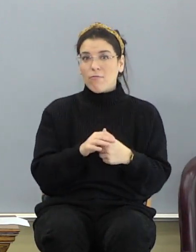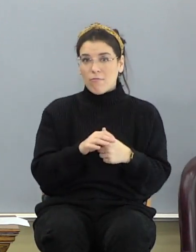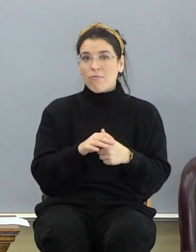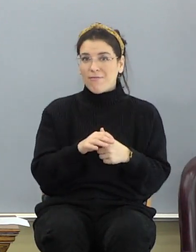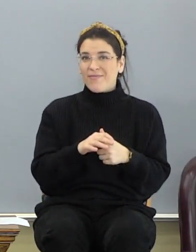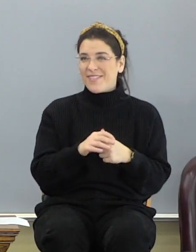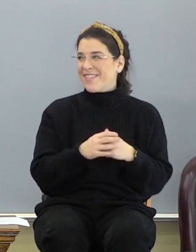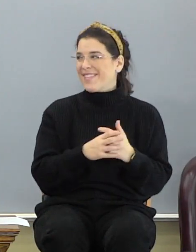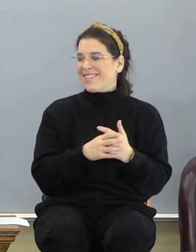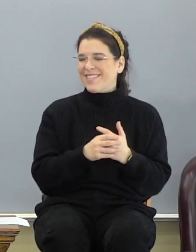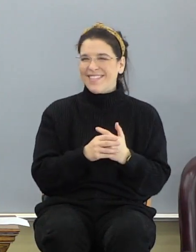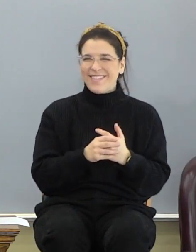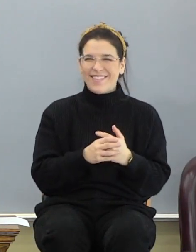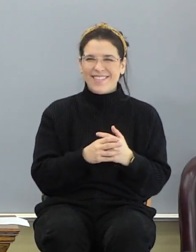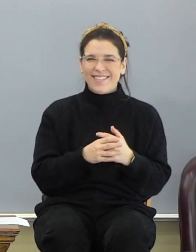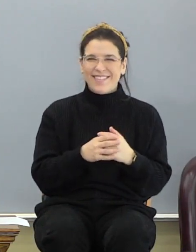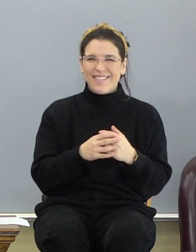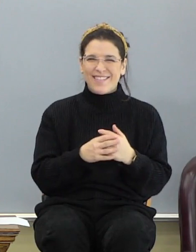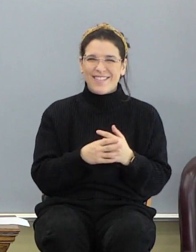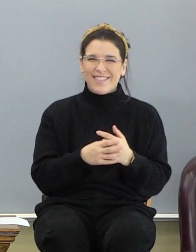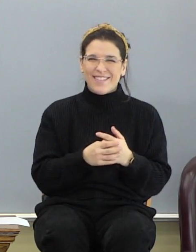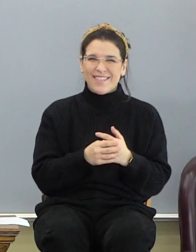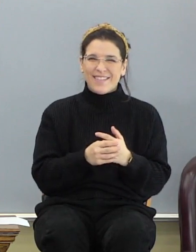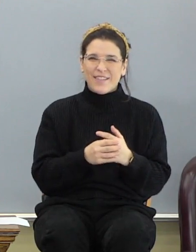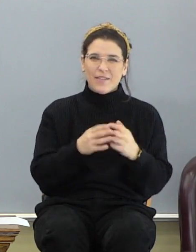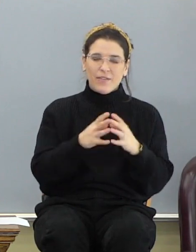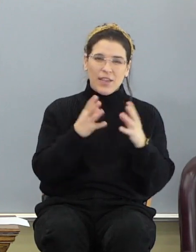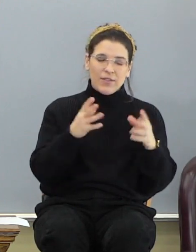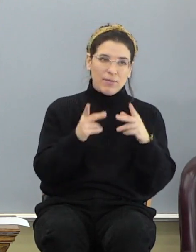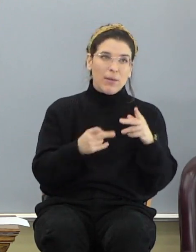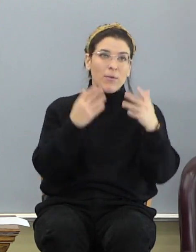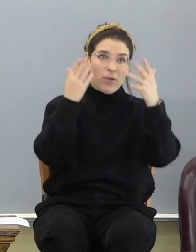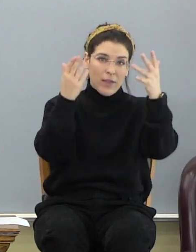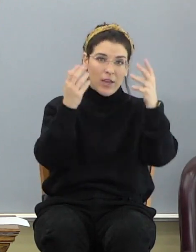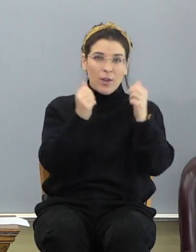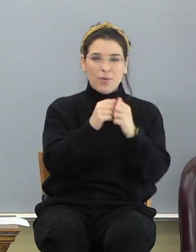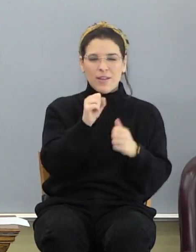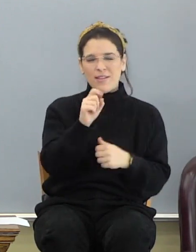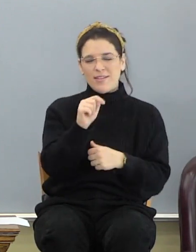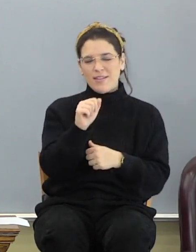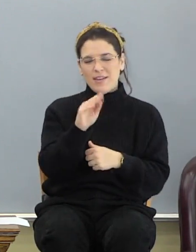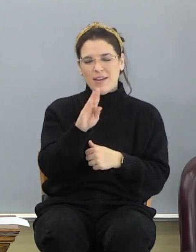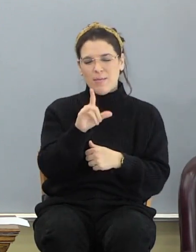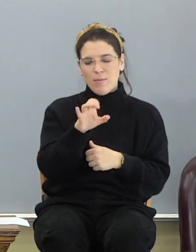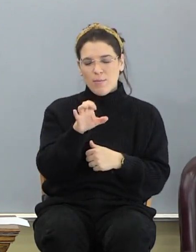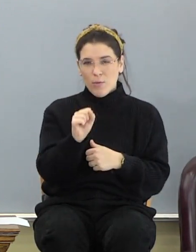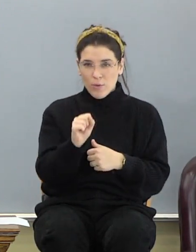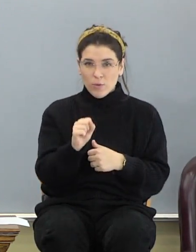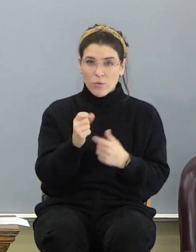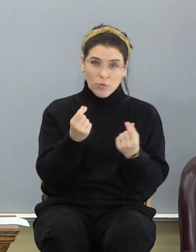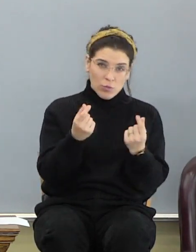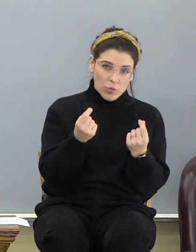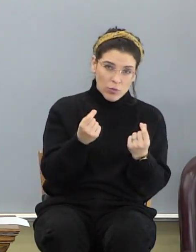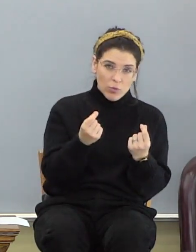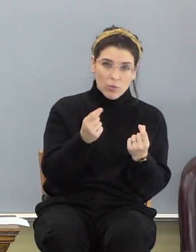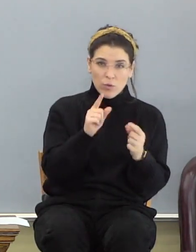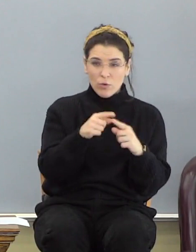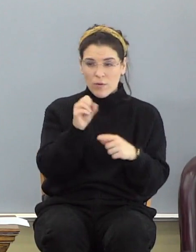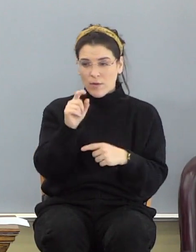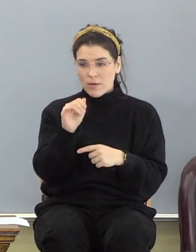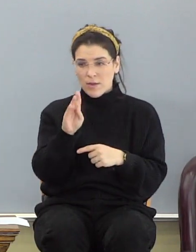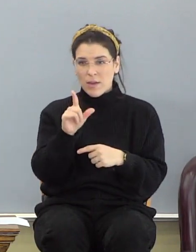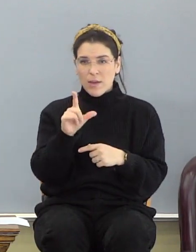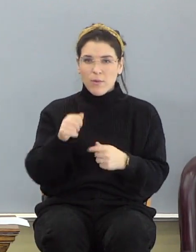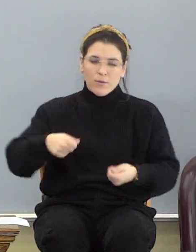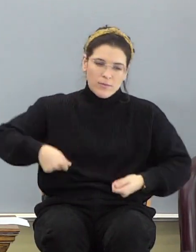Okay. There's your testimony. They got some folks up there with stables. You know what you do when you have a stable?